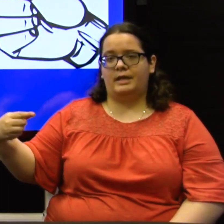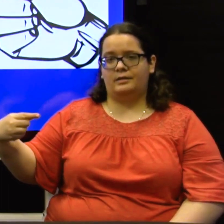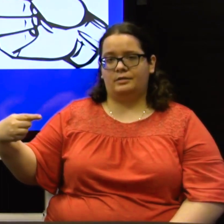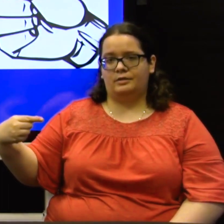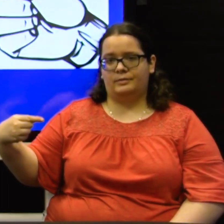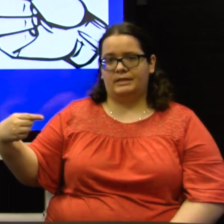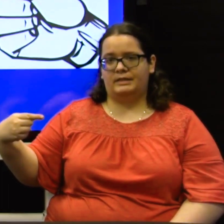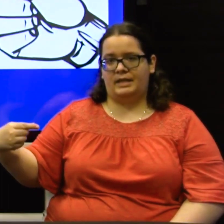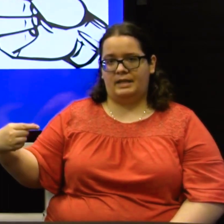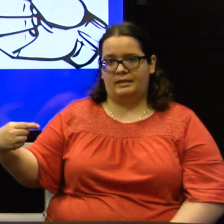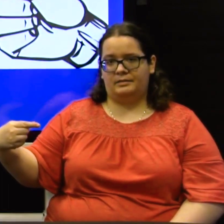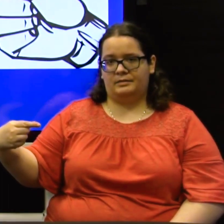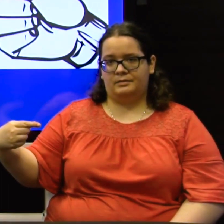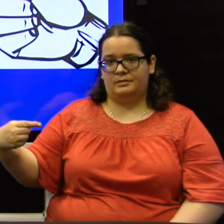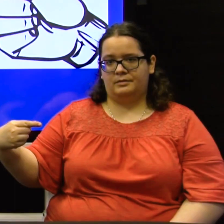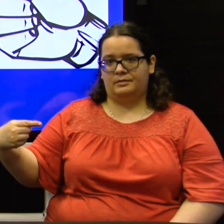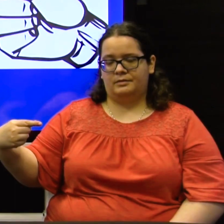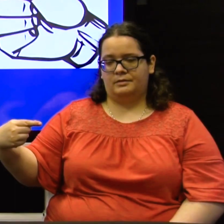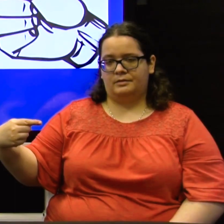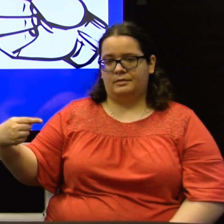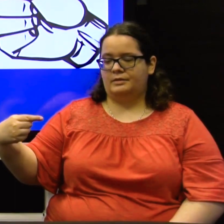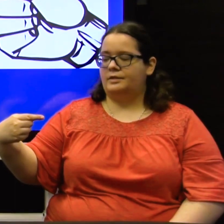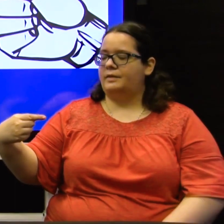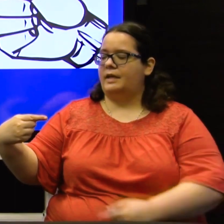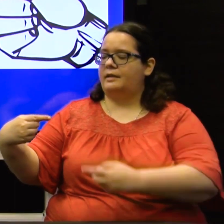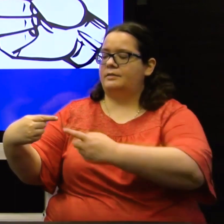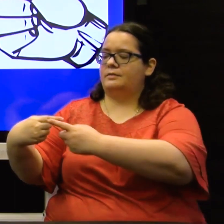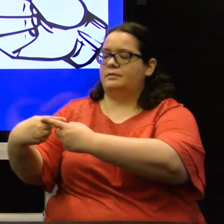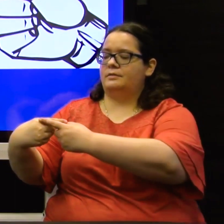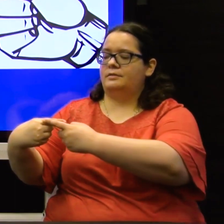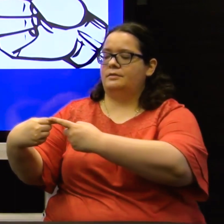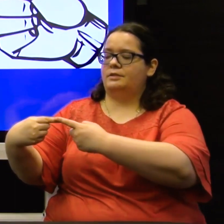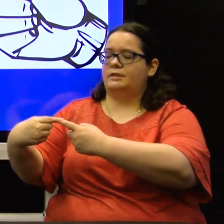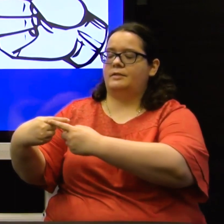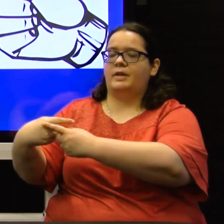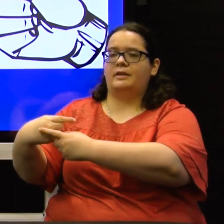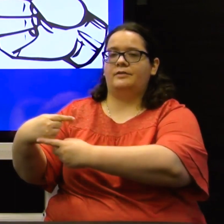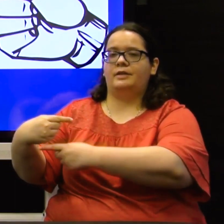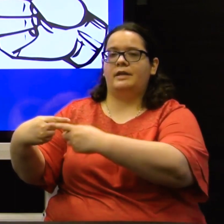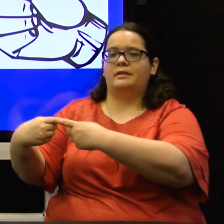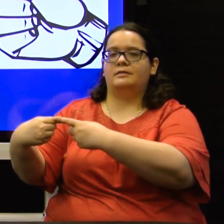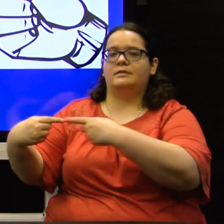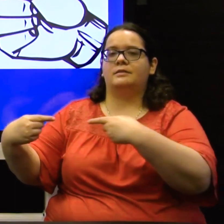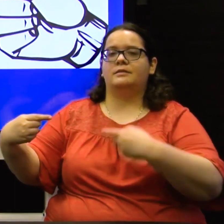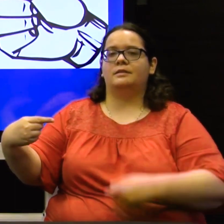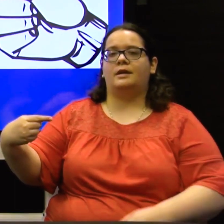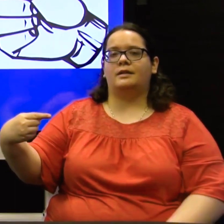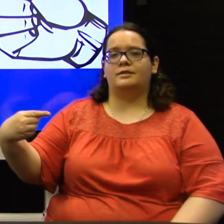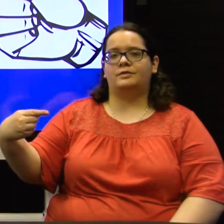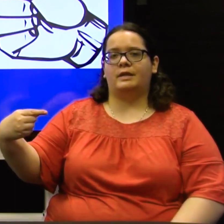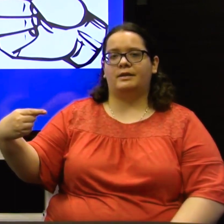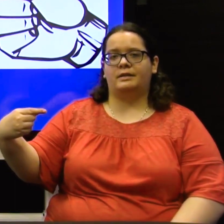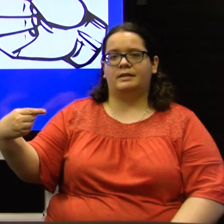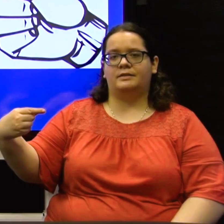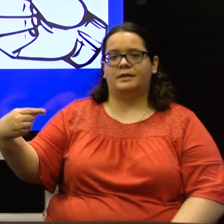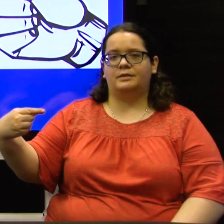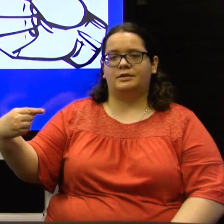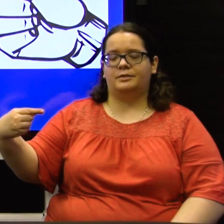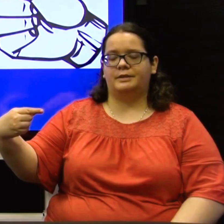your wrist in so that just the back of your hand and that straight out index finger is showing.